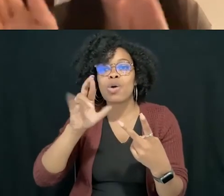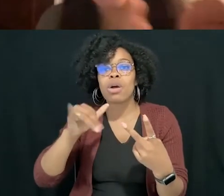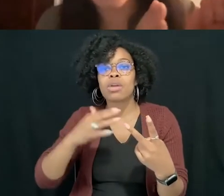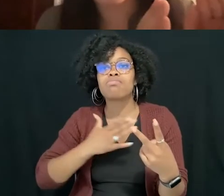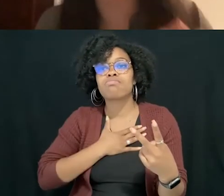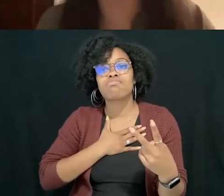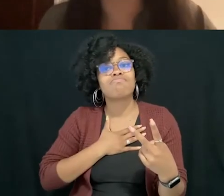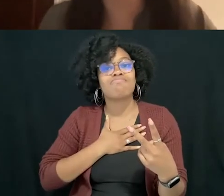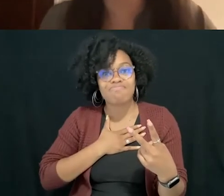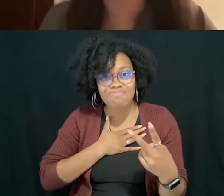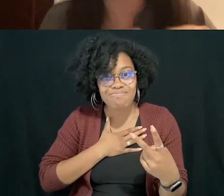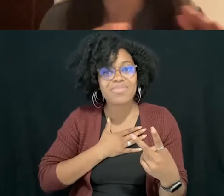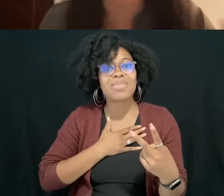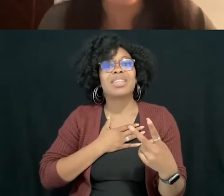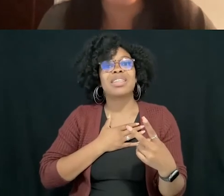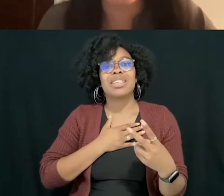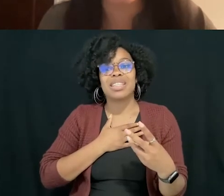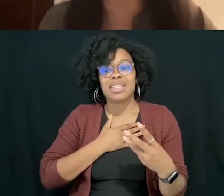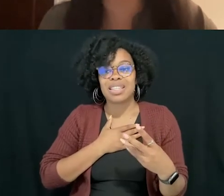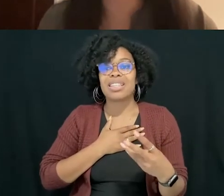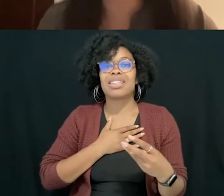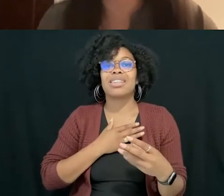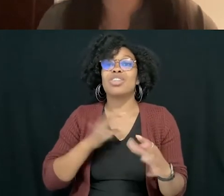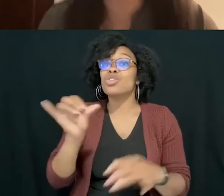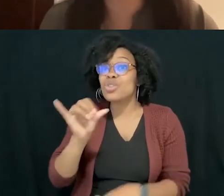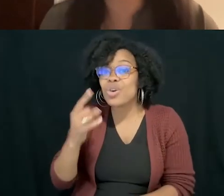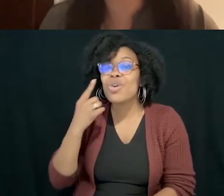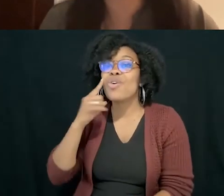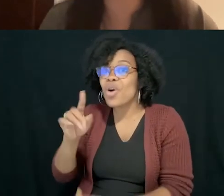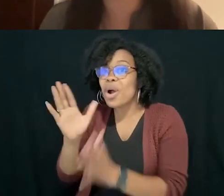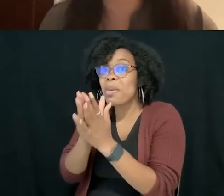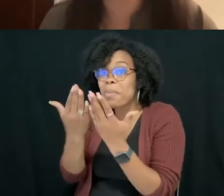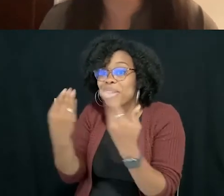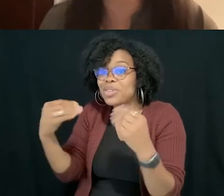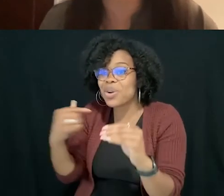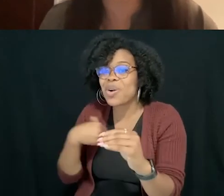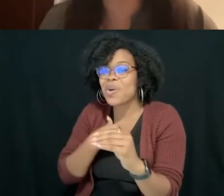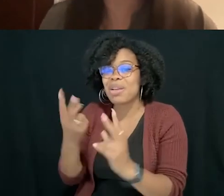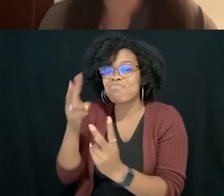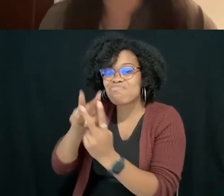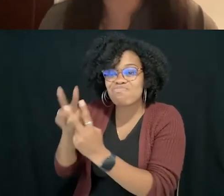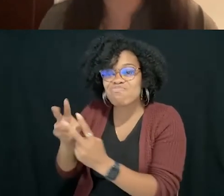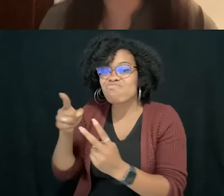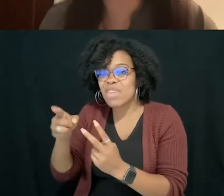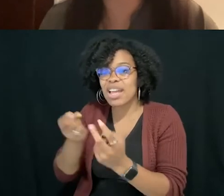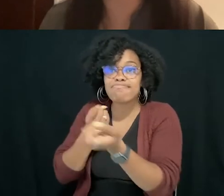before closing out to the bookstores who we've partnered with, who've promoted this event, who are selling the books,